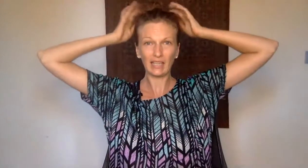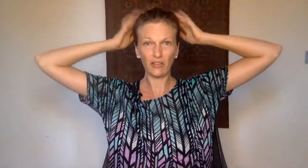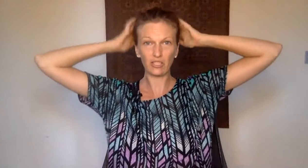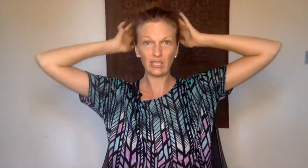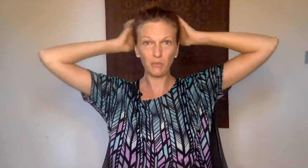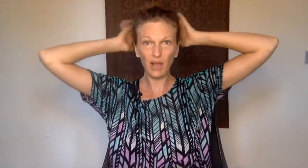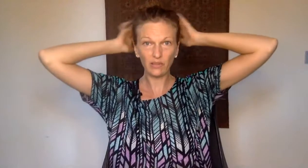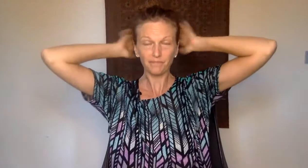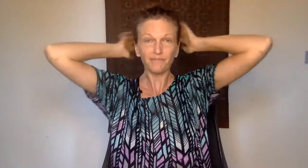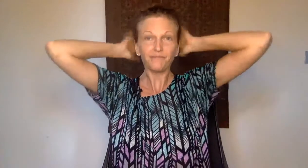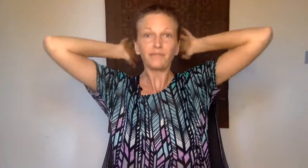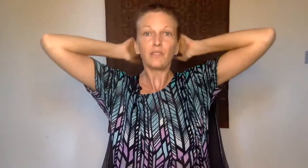another deep breath.